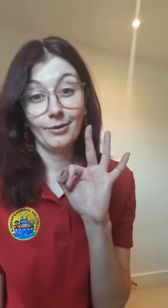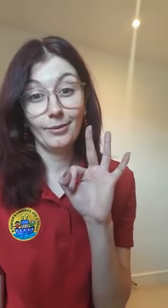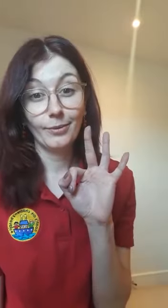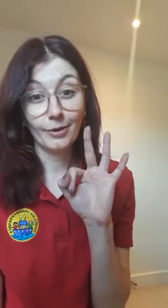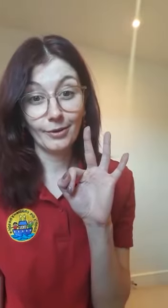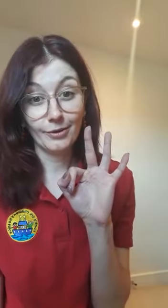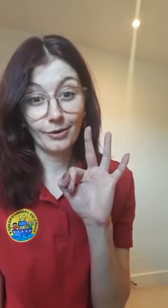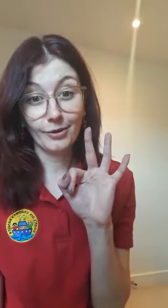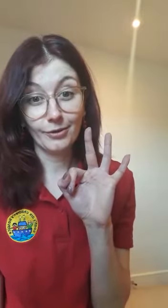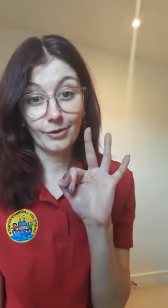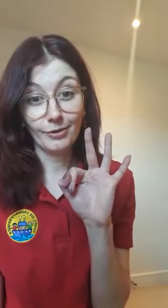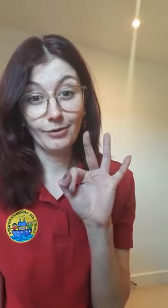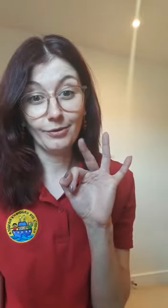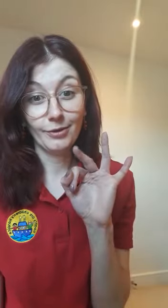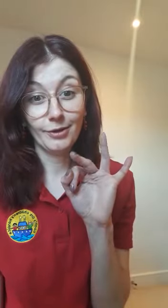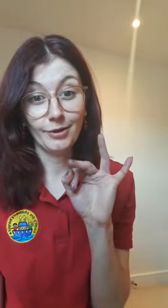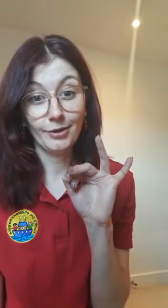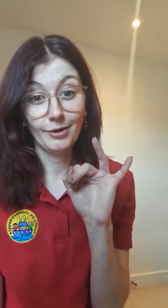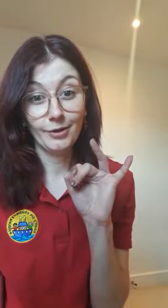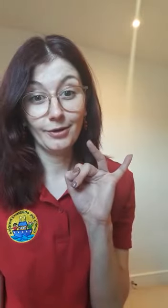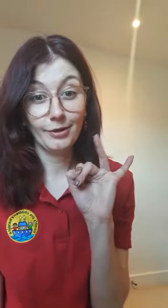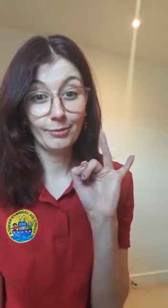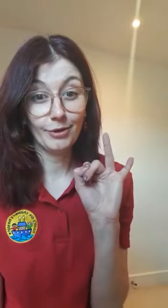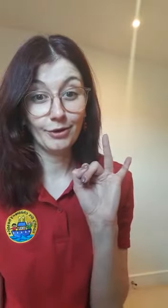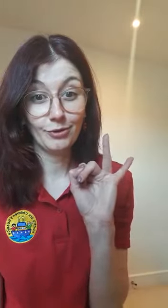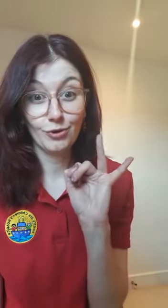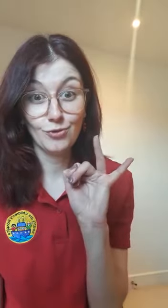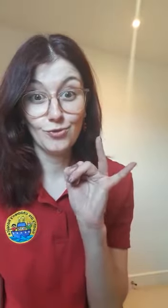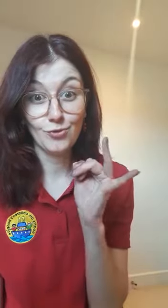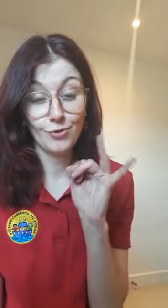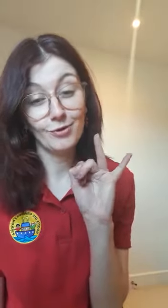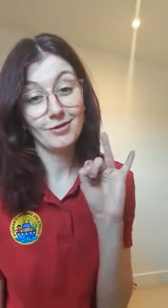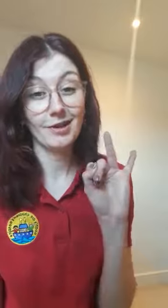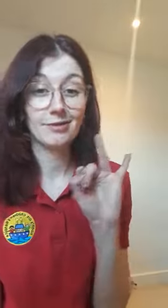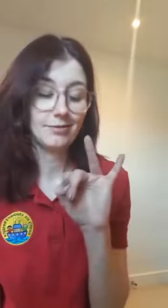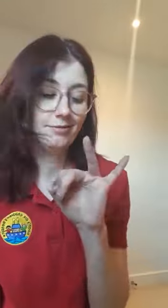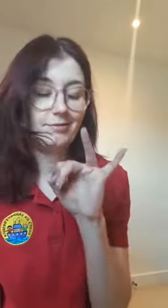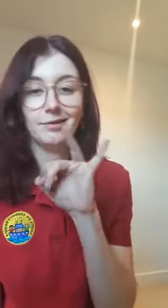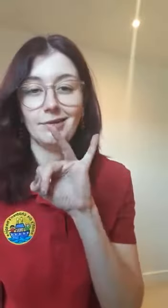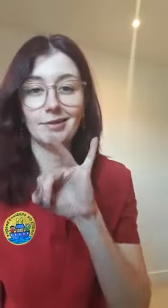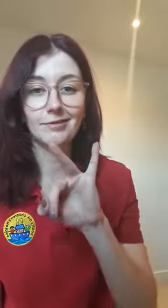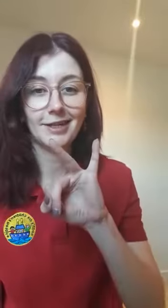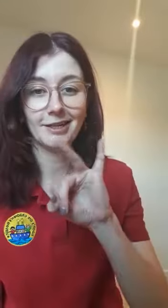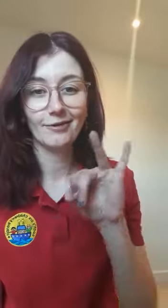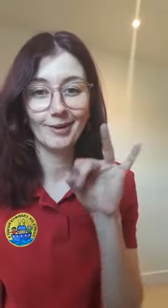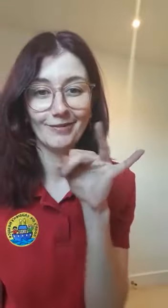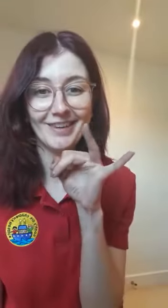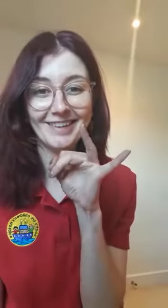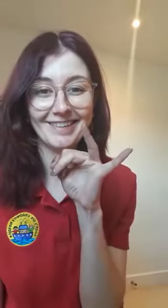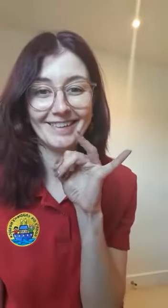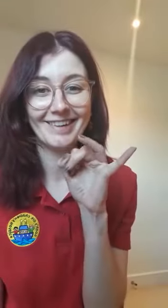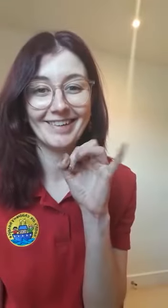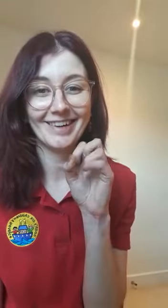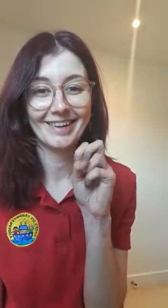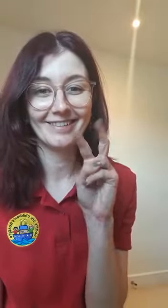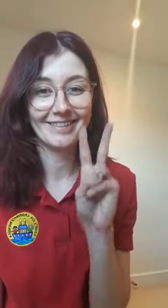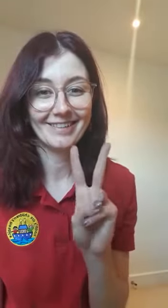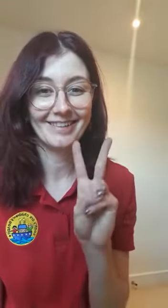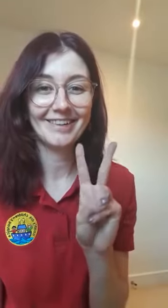We're going to go to number two. So this isn't really good for my fingers. So I'm going to go two.